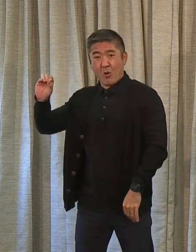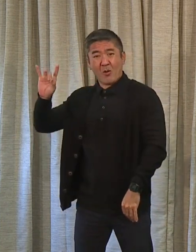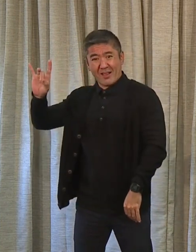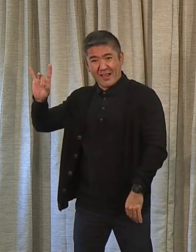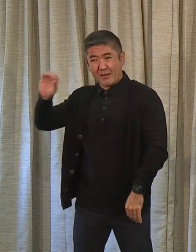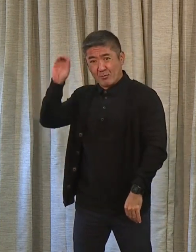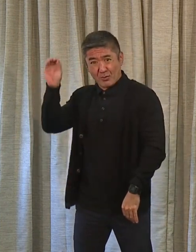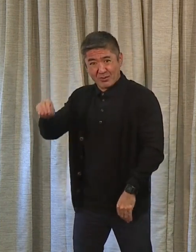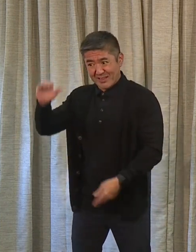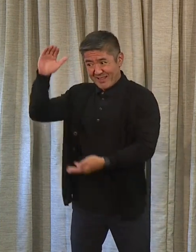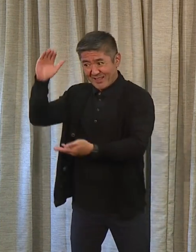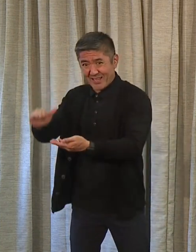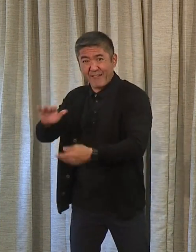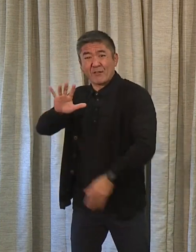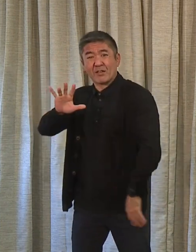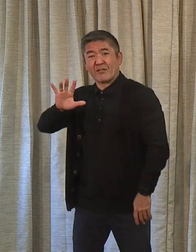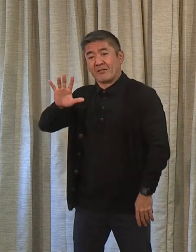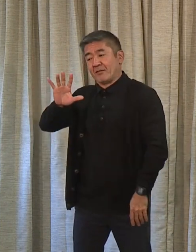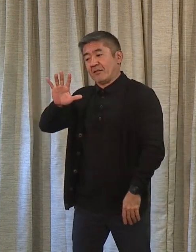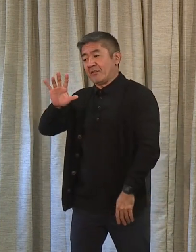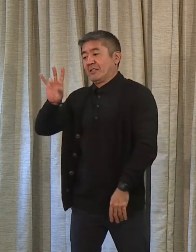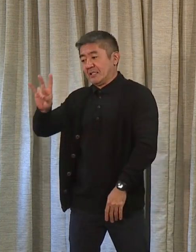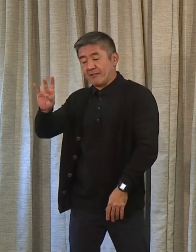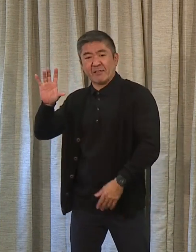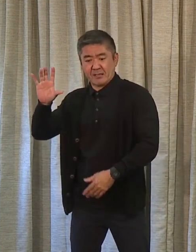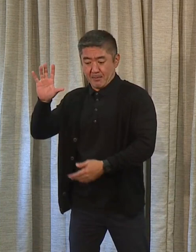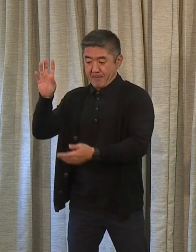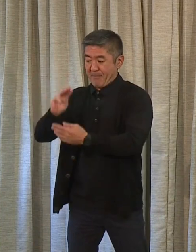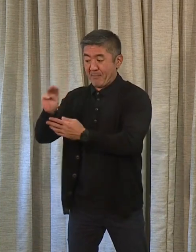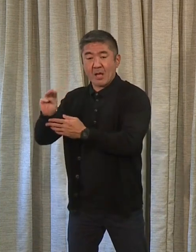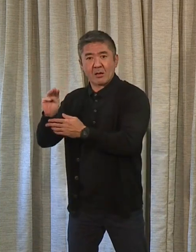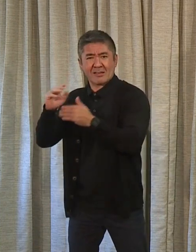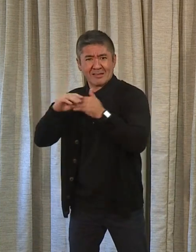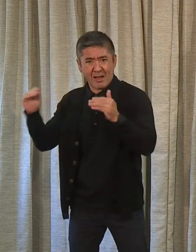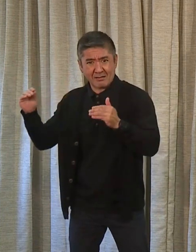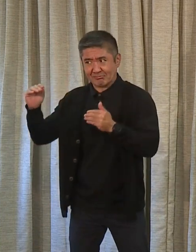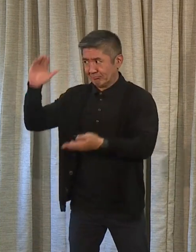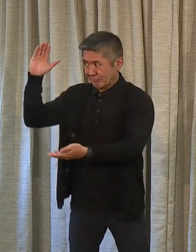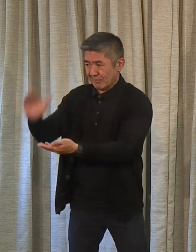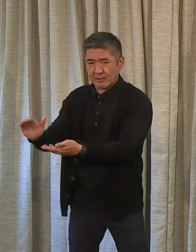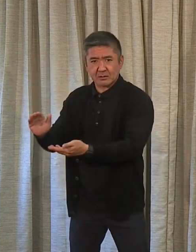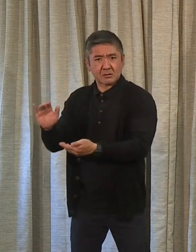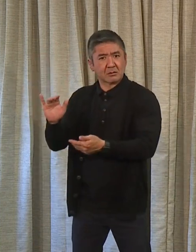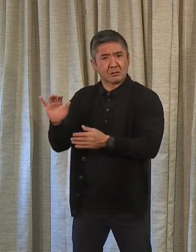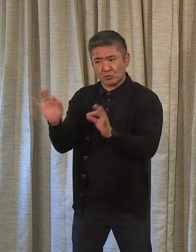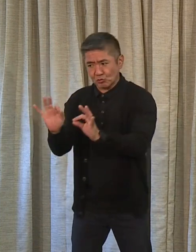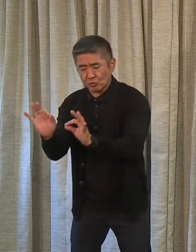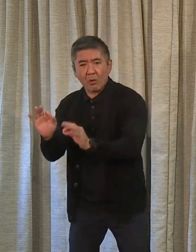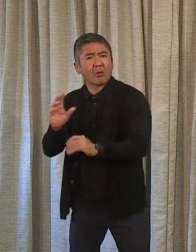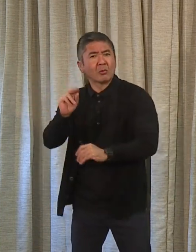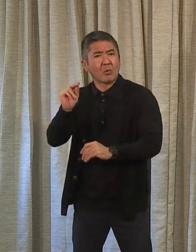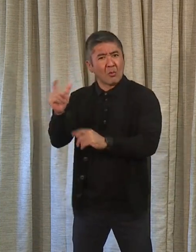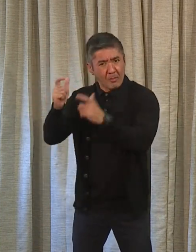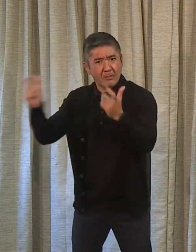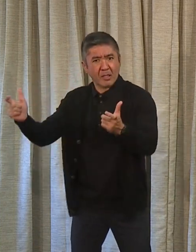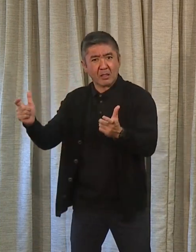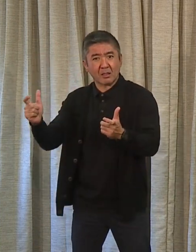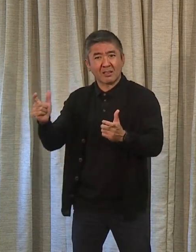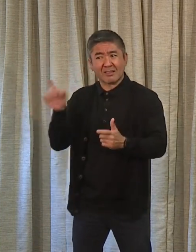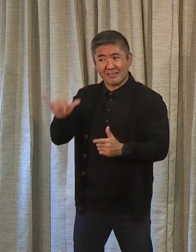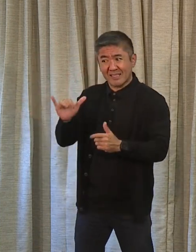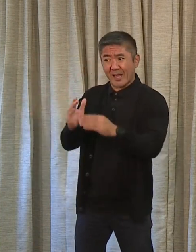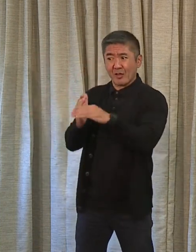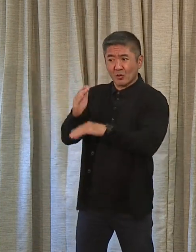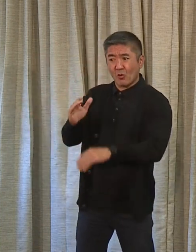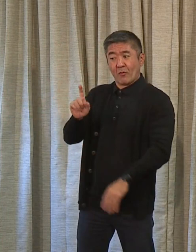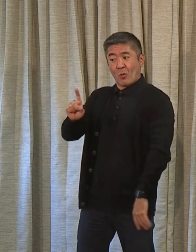or $357 million. That's not a small amount of money, but at the same time it is over a billion